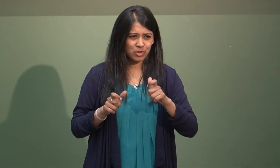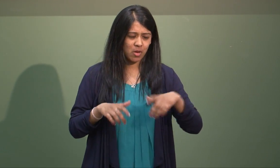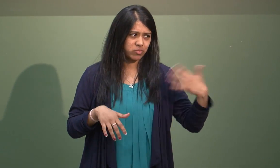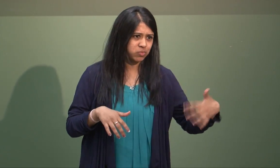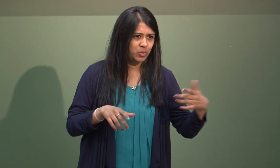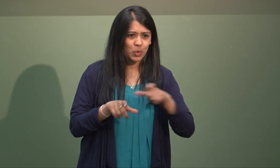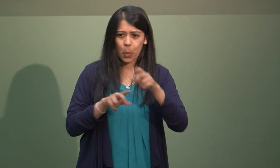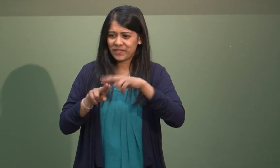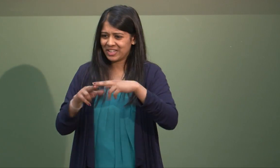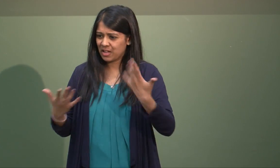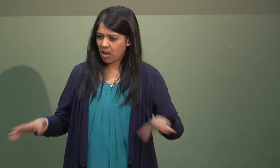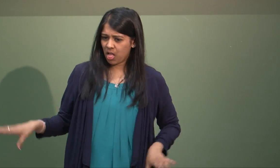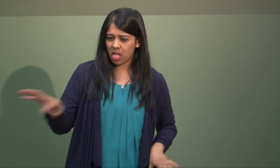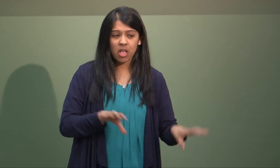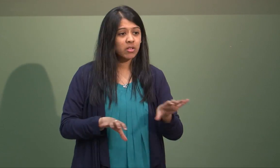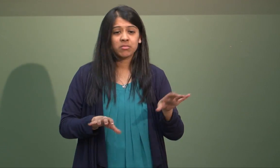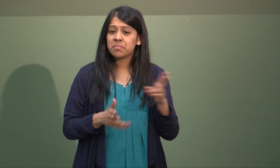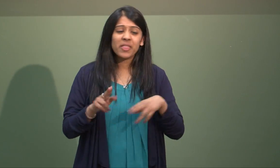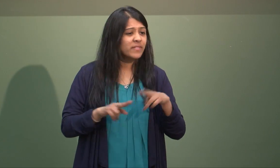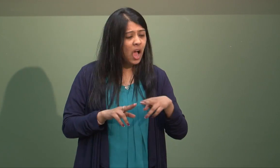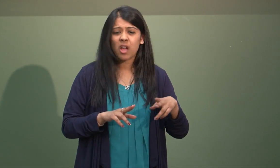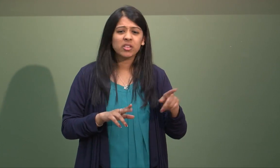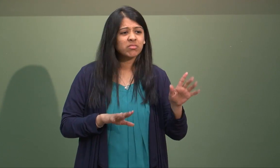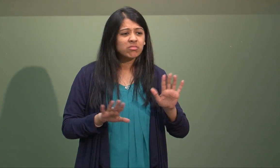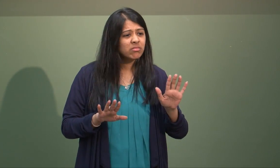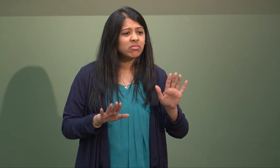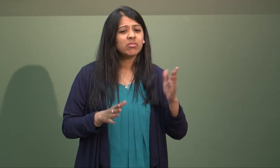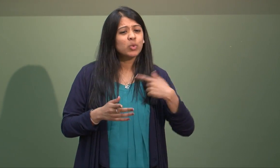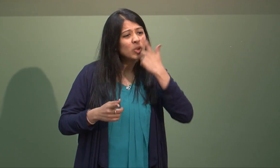away from the accommodation back home because of expenses and so on.